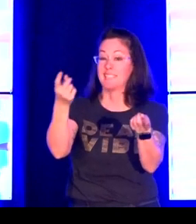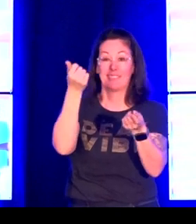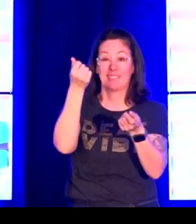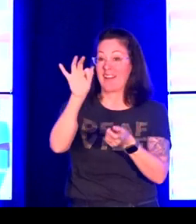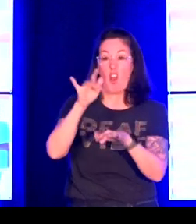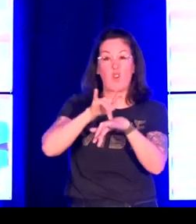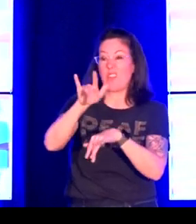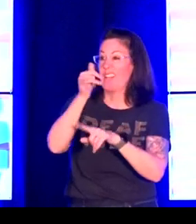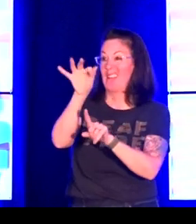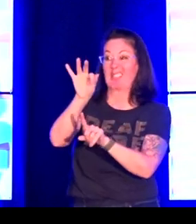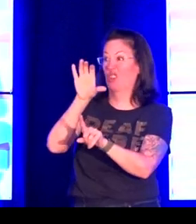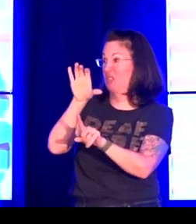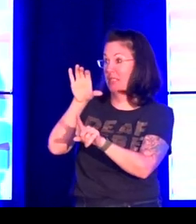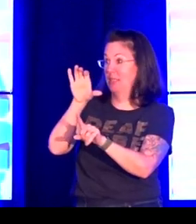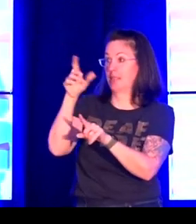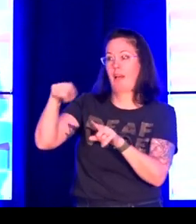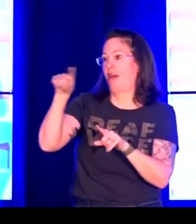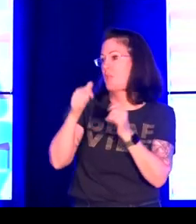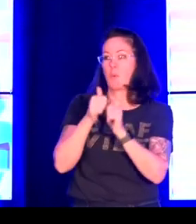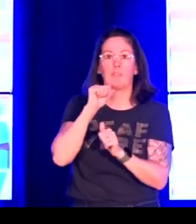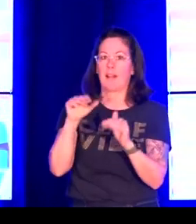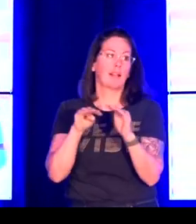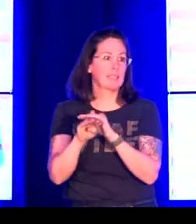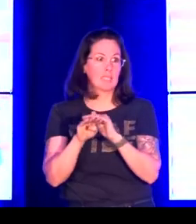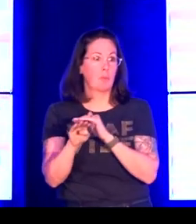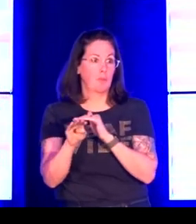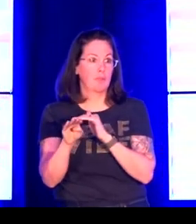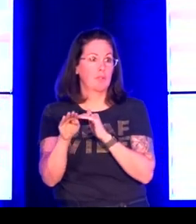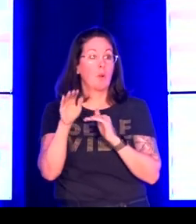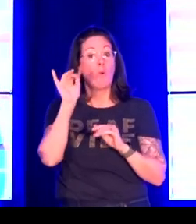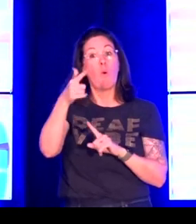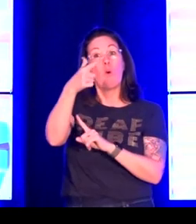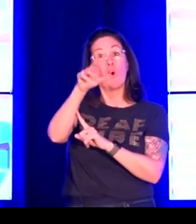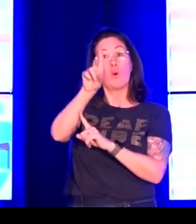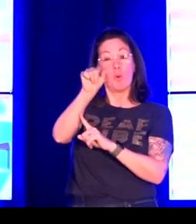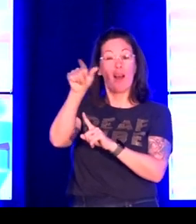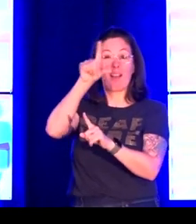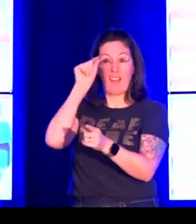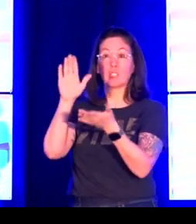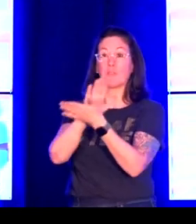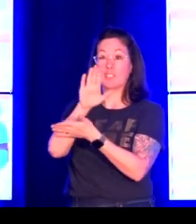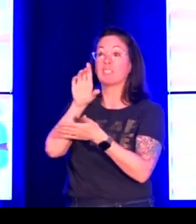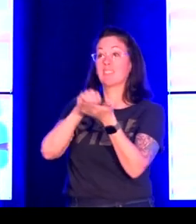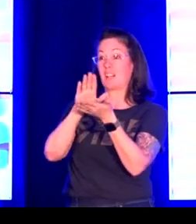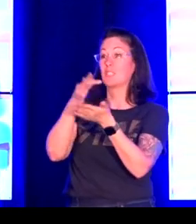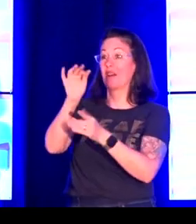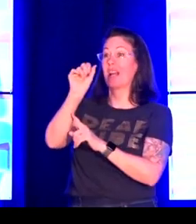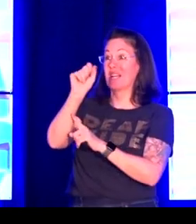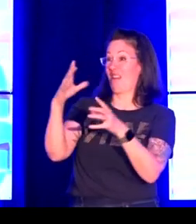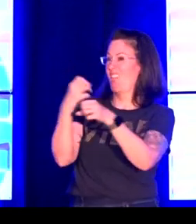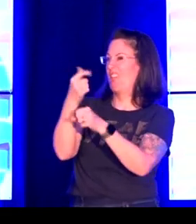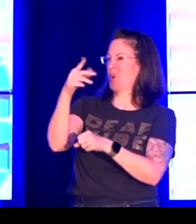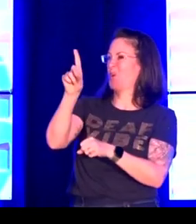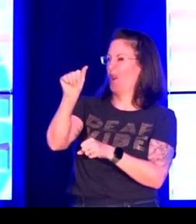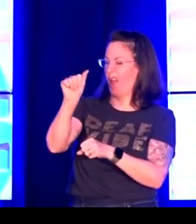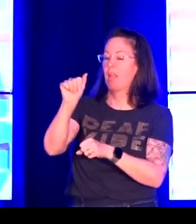which is hours and hours of video footage since the early 1900s that are currently in an inaccessible